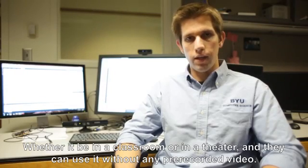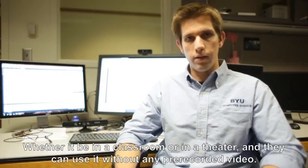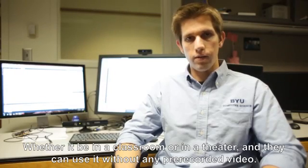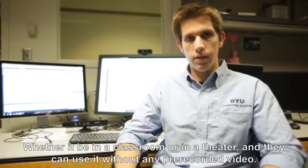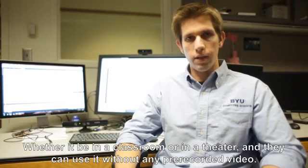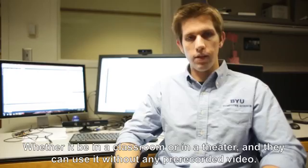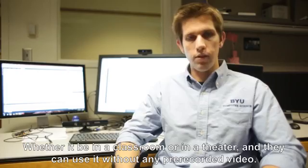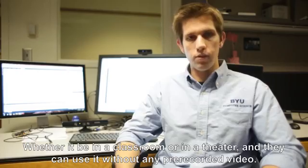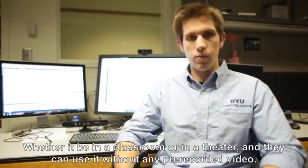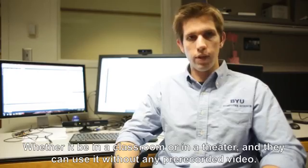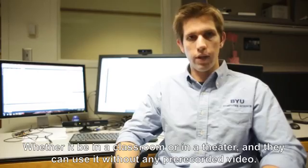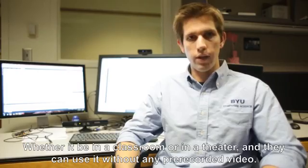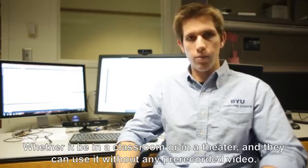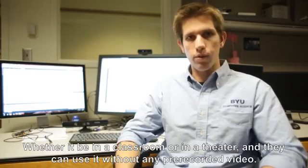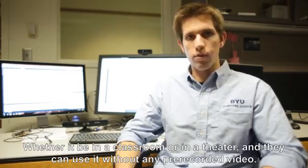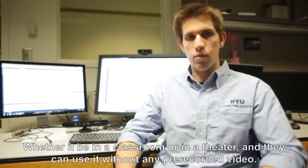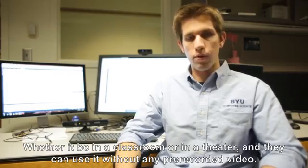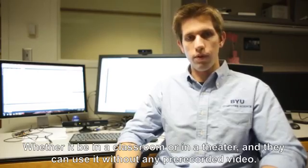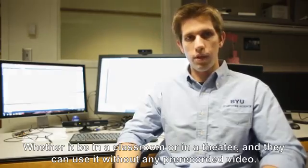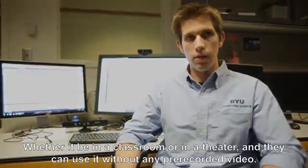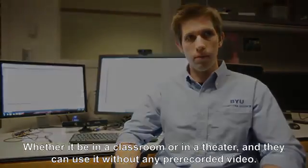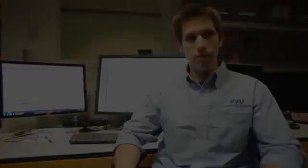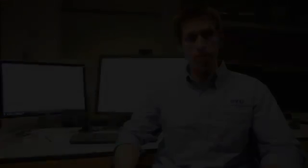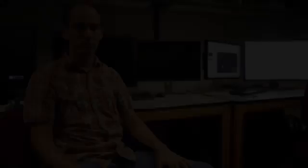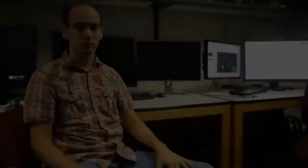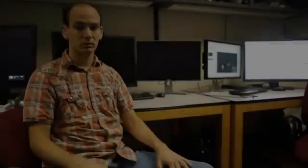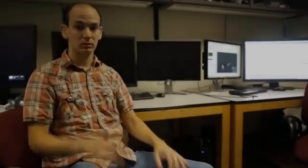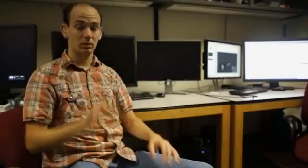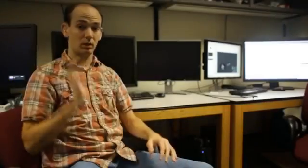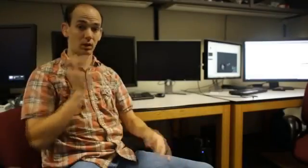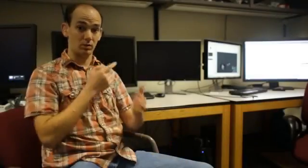and they can use it without any prerecorded thing.